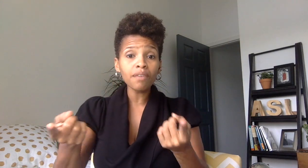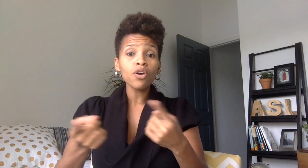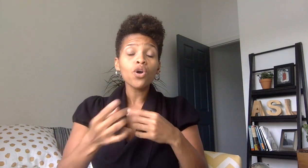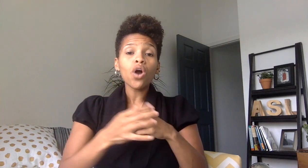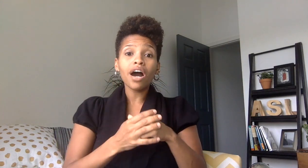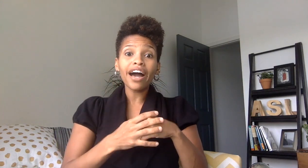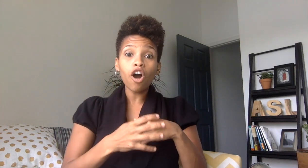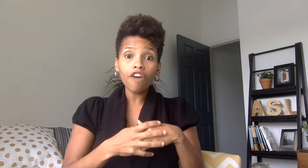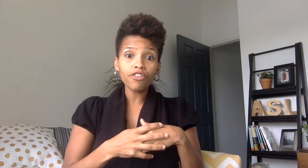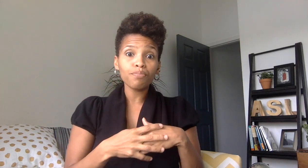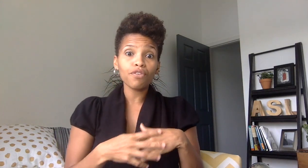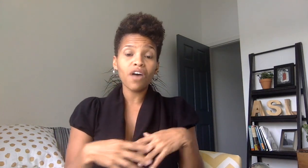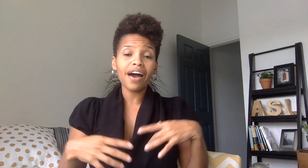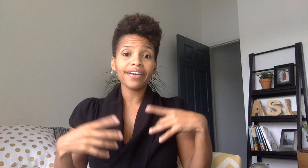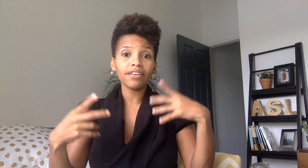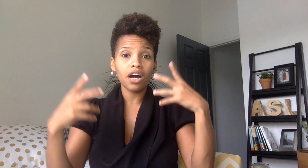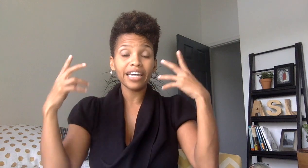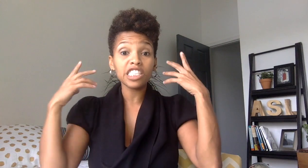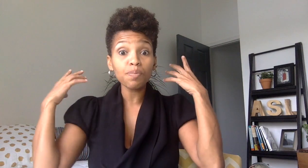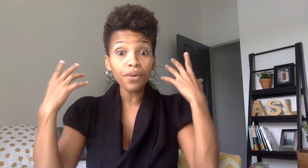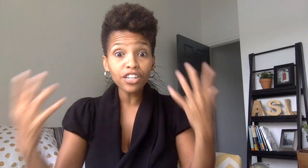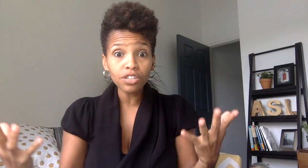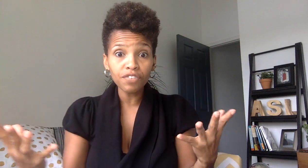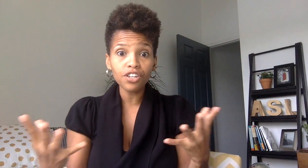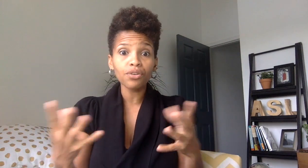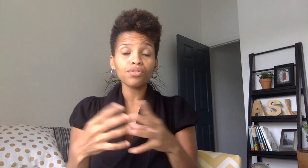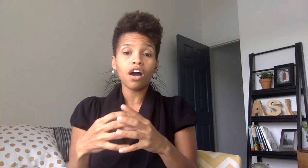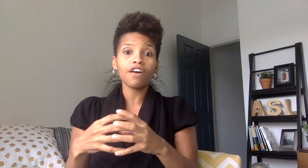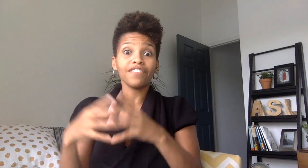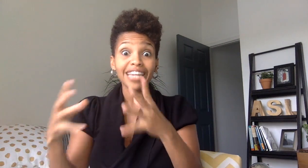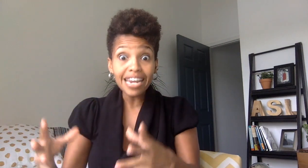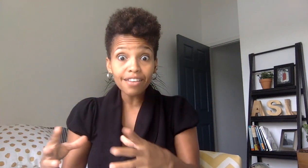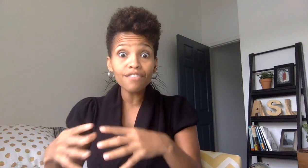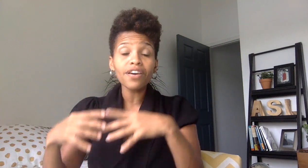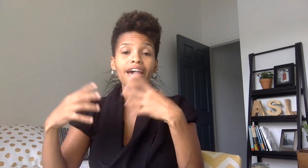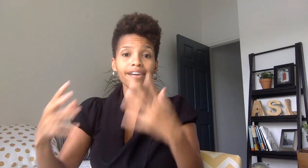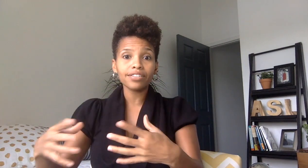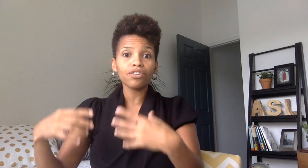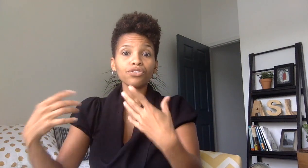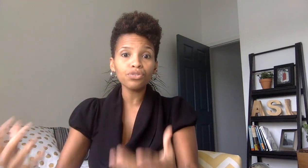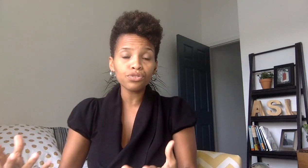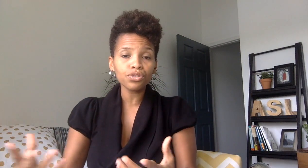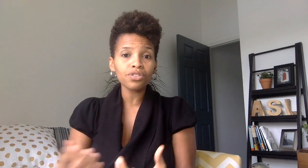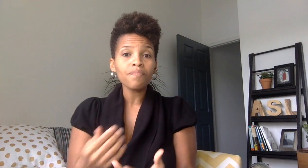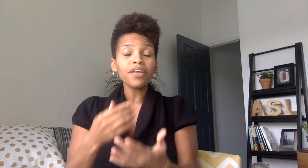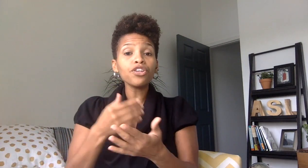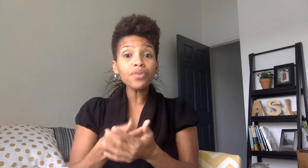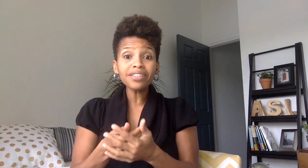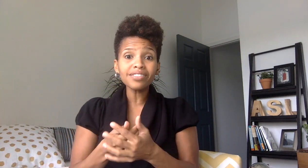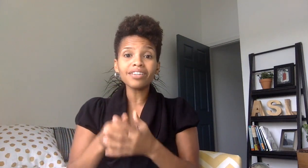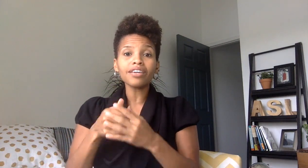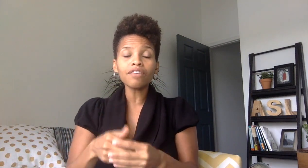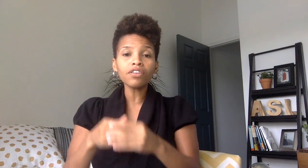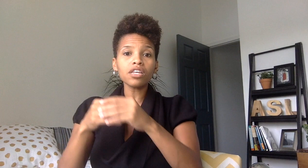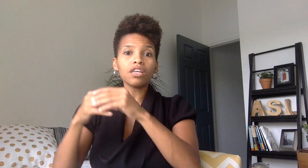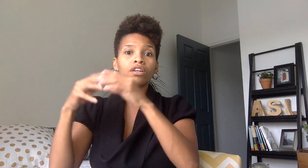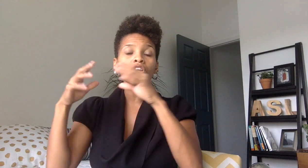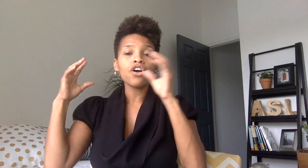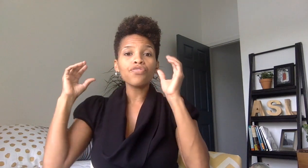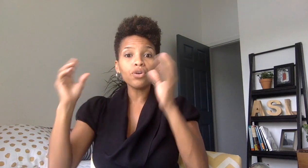i often provide inspiration videos of native asl users and you can see even in those